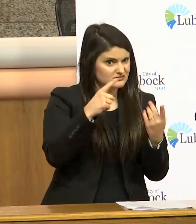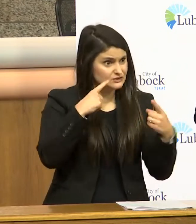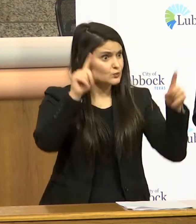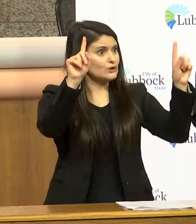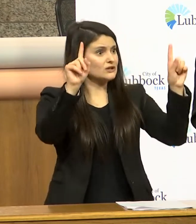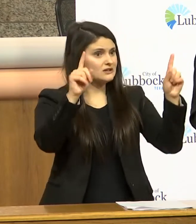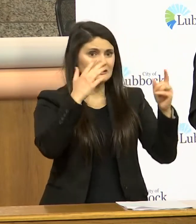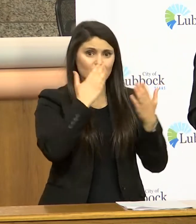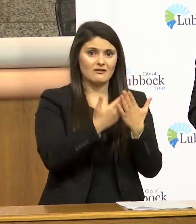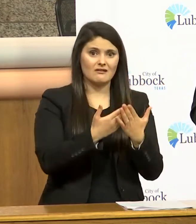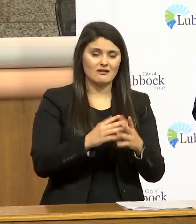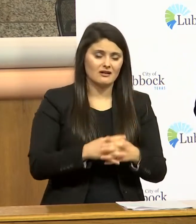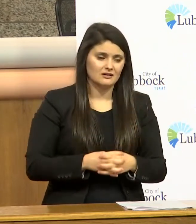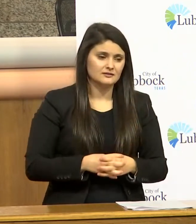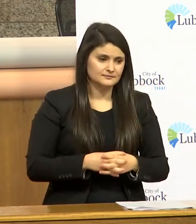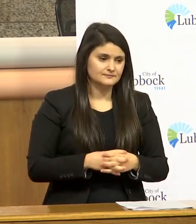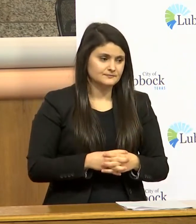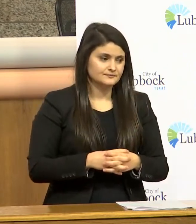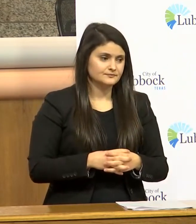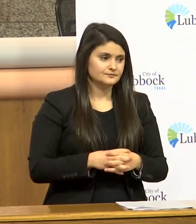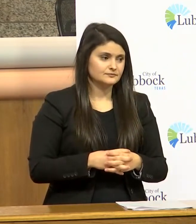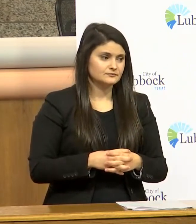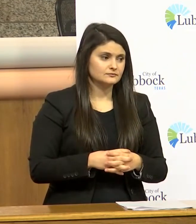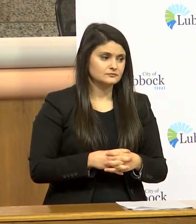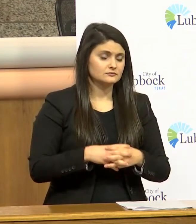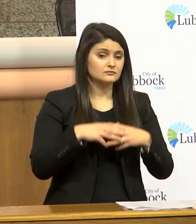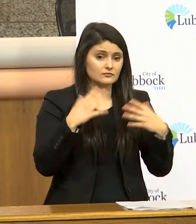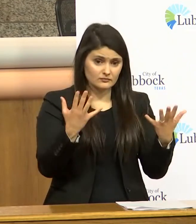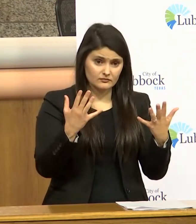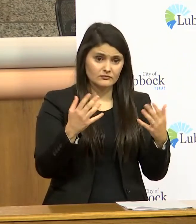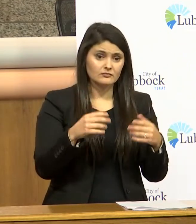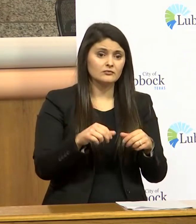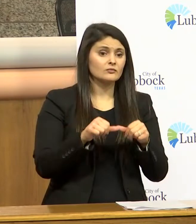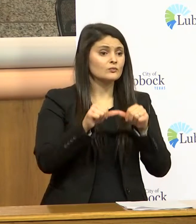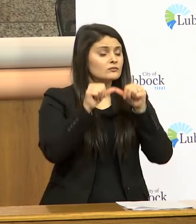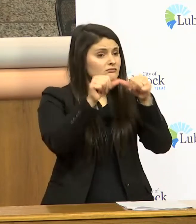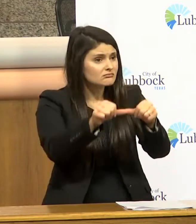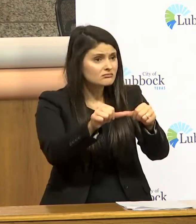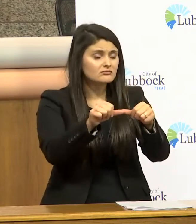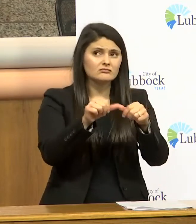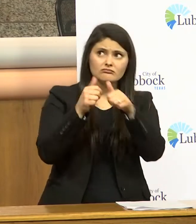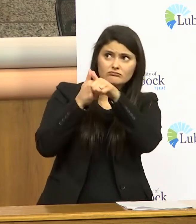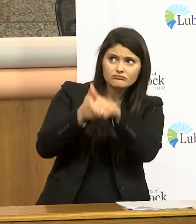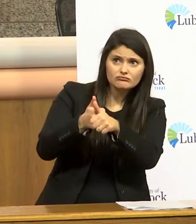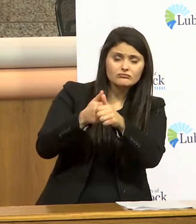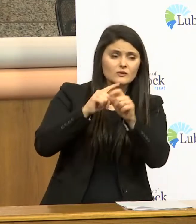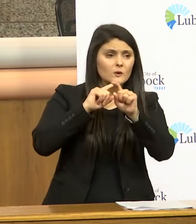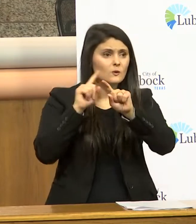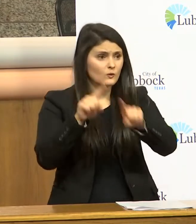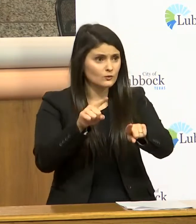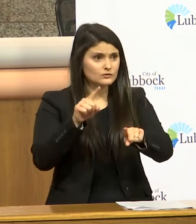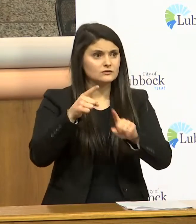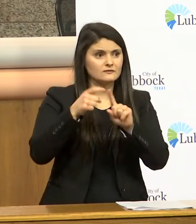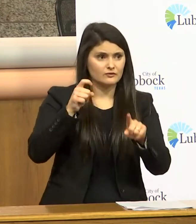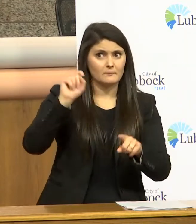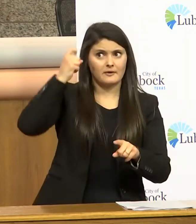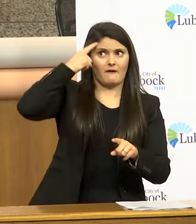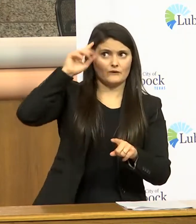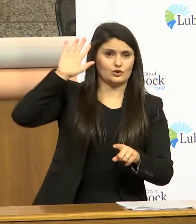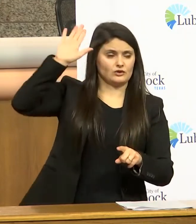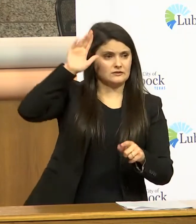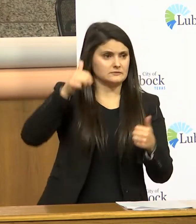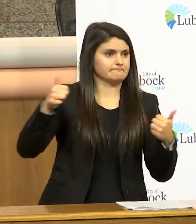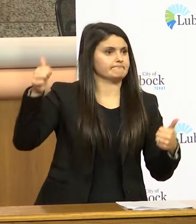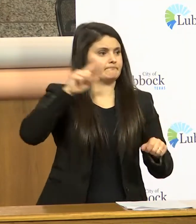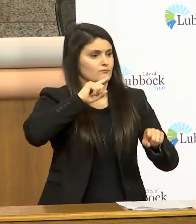it's working well but we continue to be asked for these these orders which would be the governor's executive order